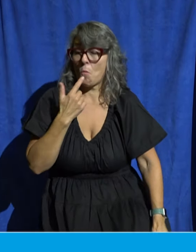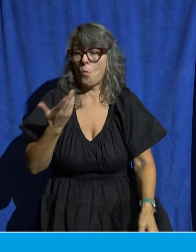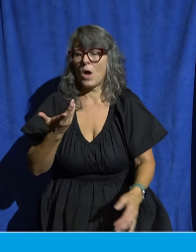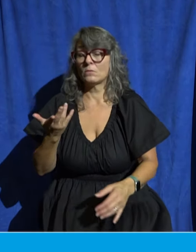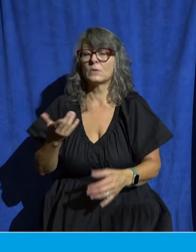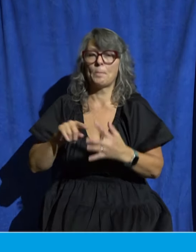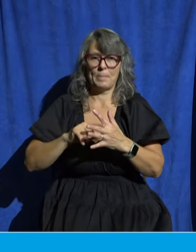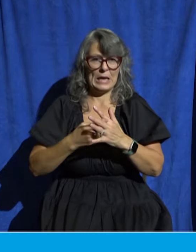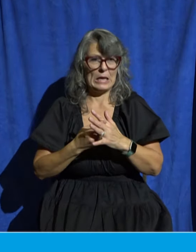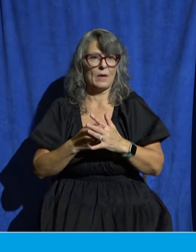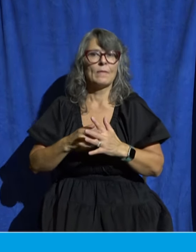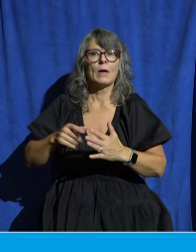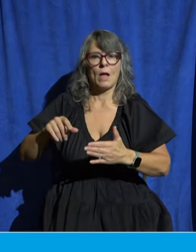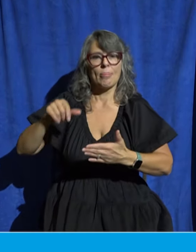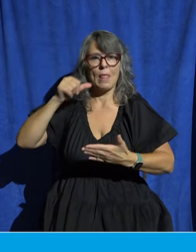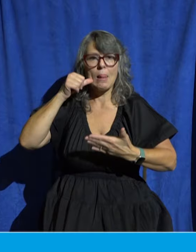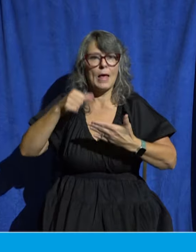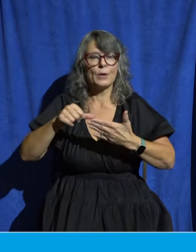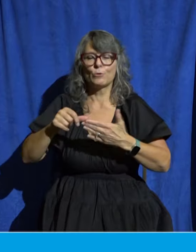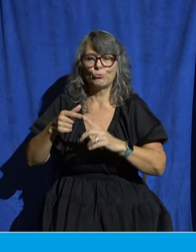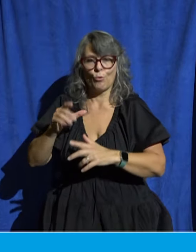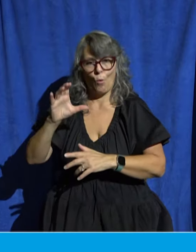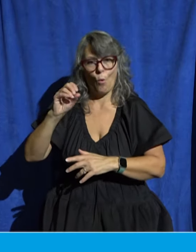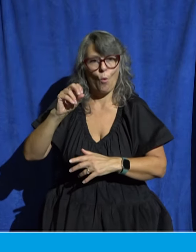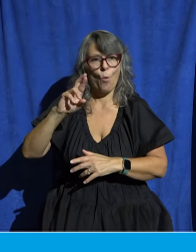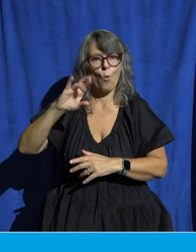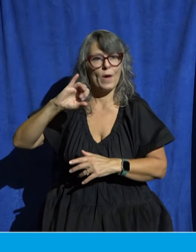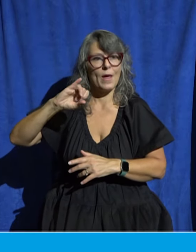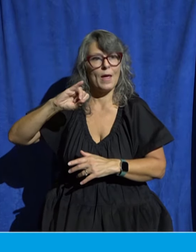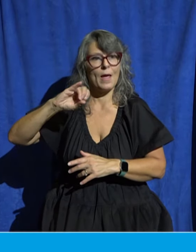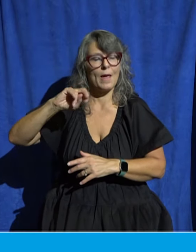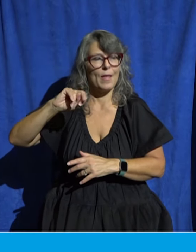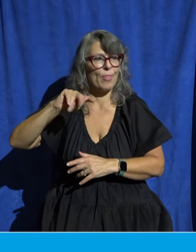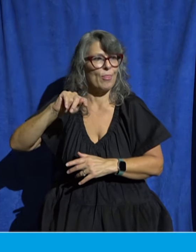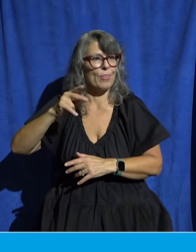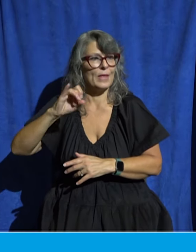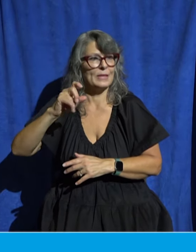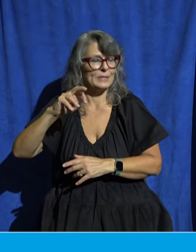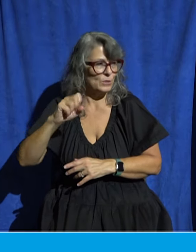his letter to the Corinthians about spiritual gifting. 1 Corinthians 12, starting in verse 4. He says,